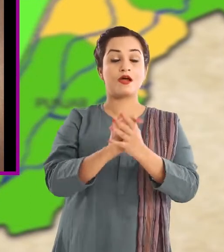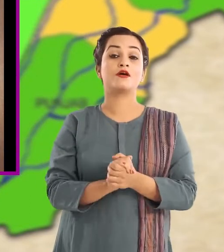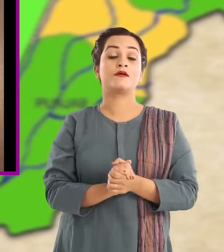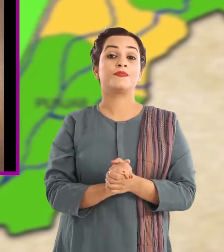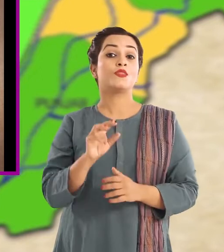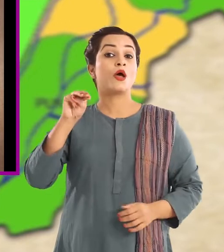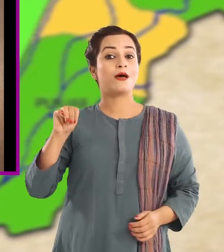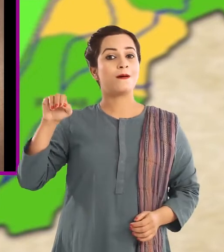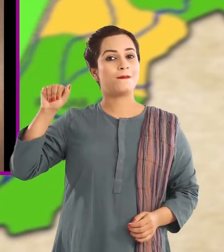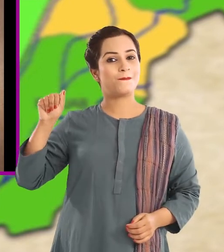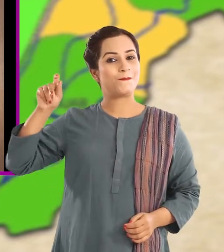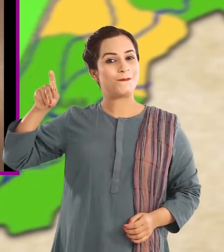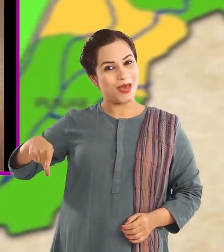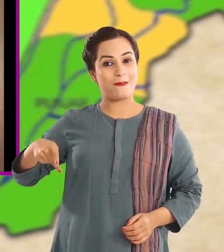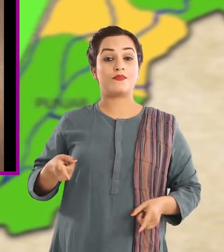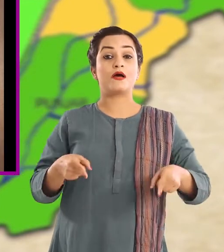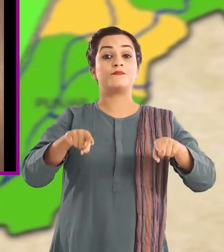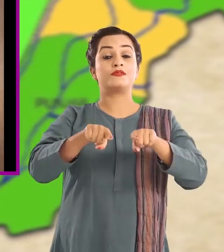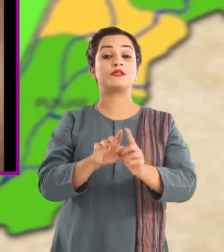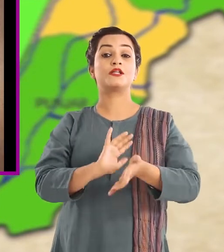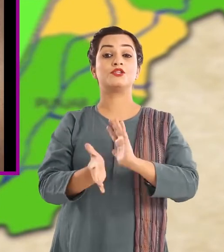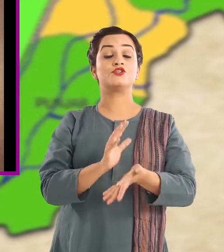M. App. Map.